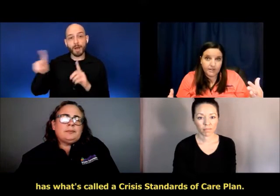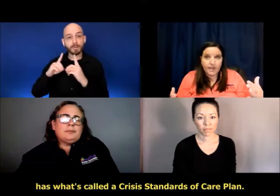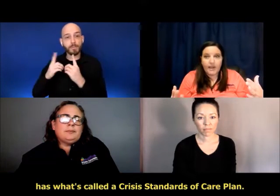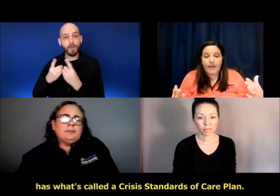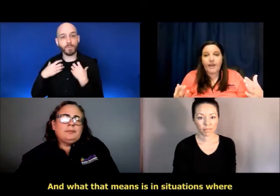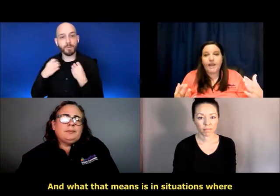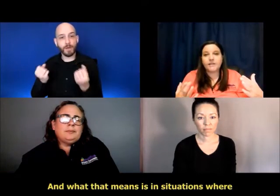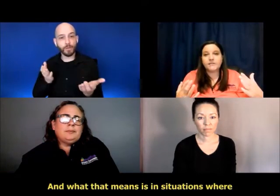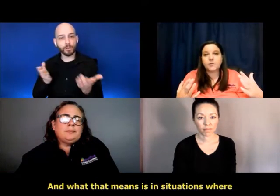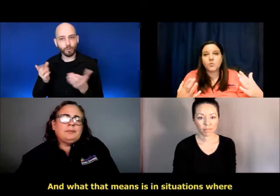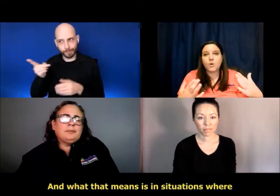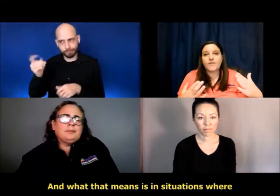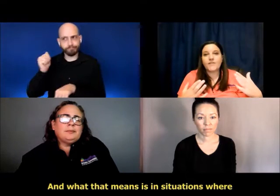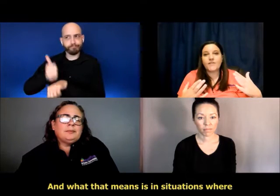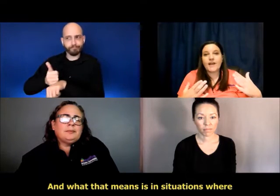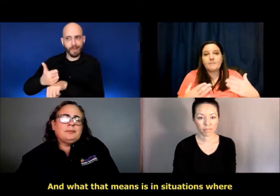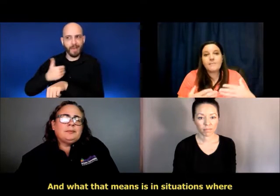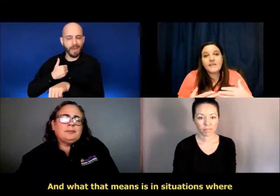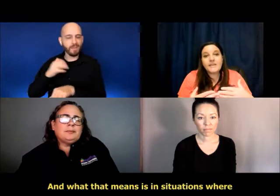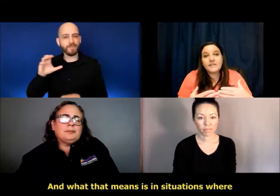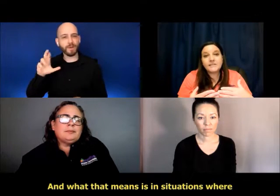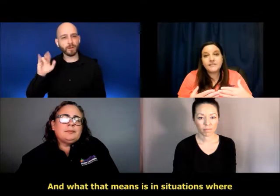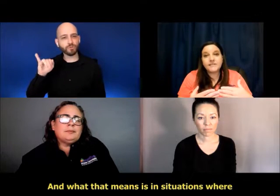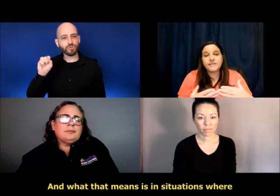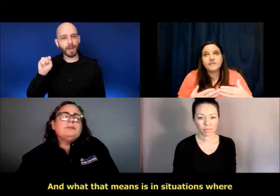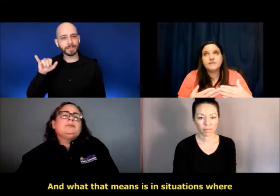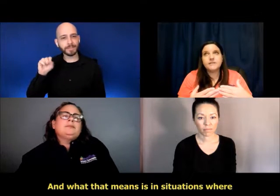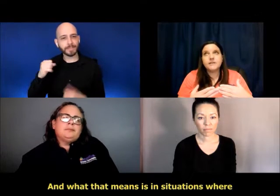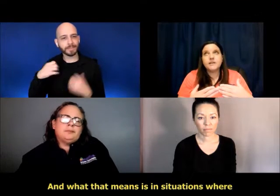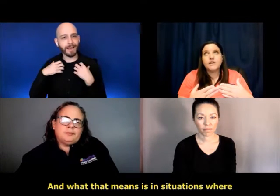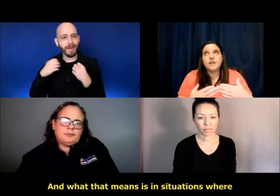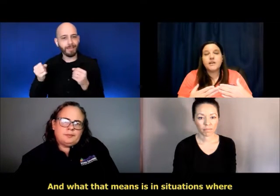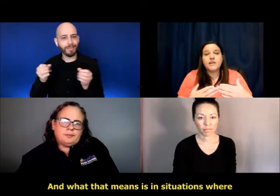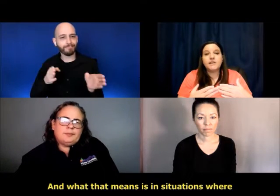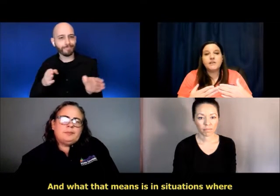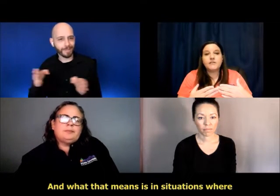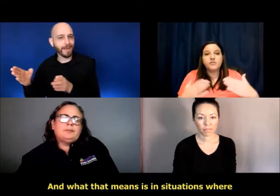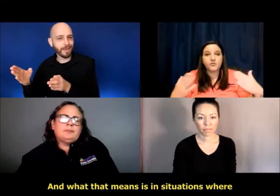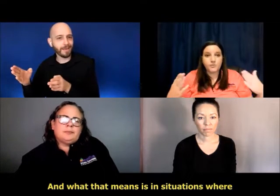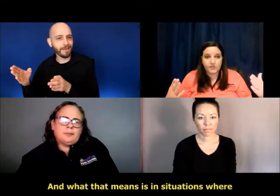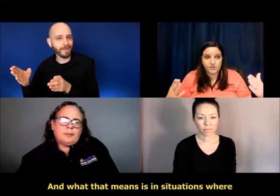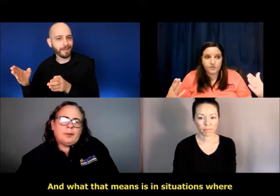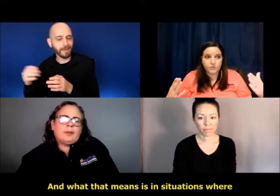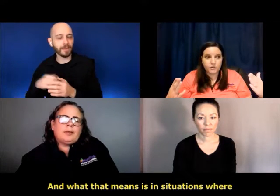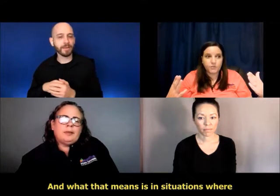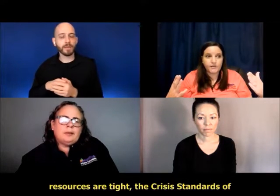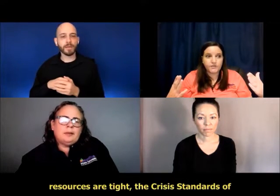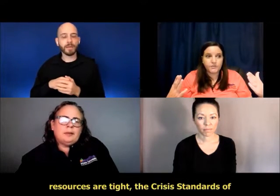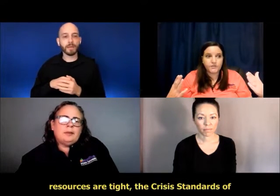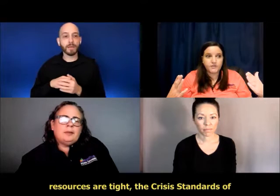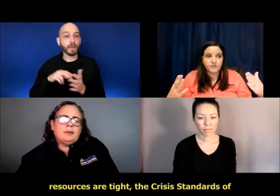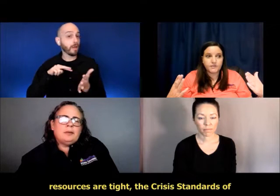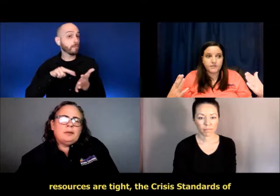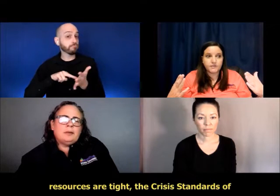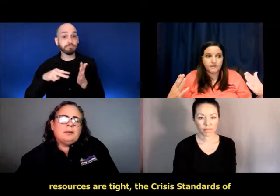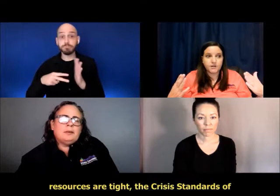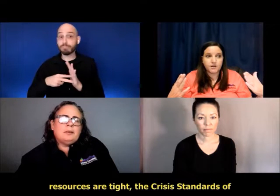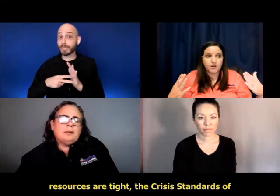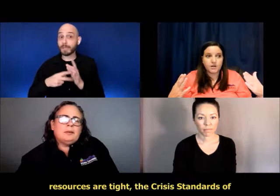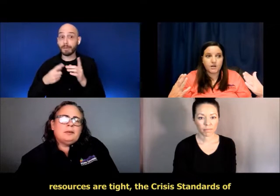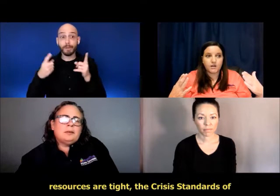And what that means is in situations where resources